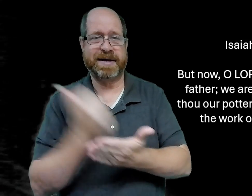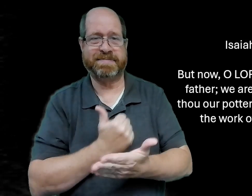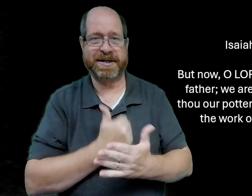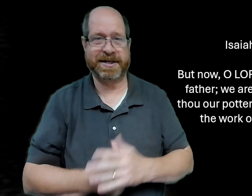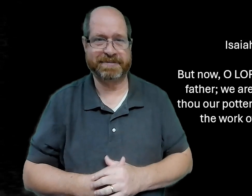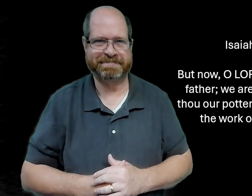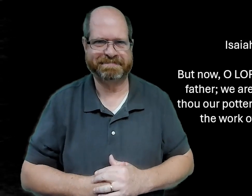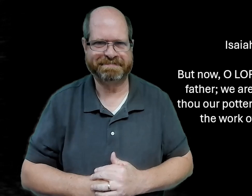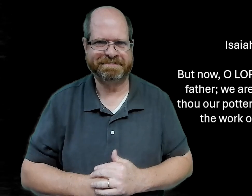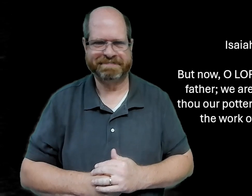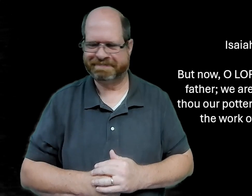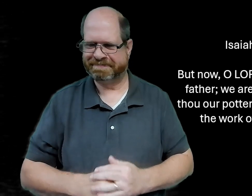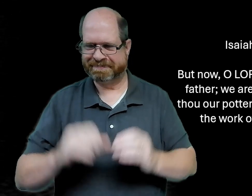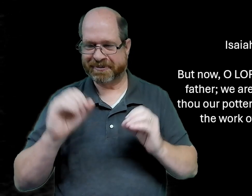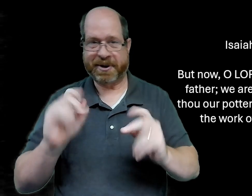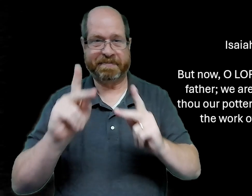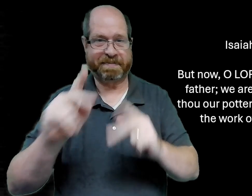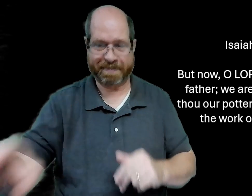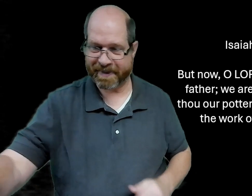amen okay